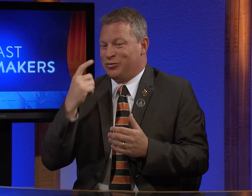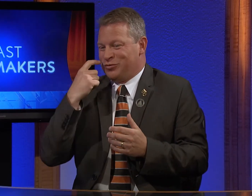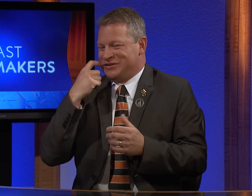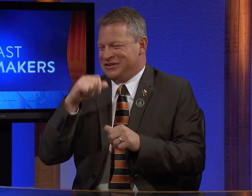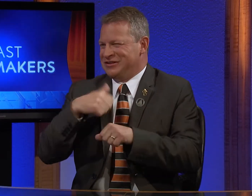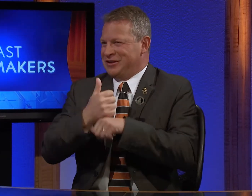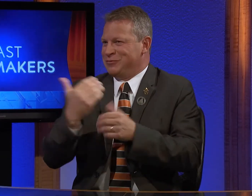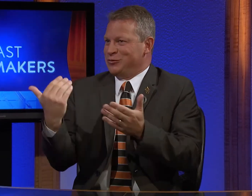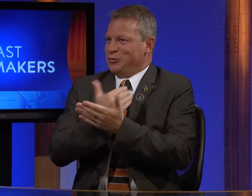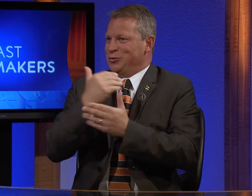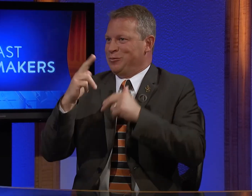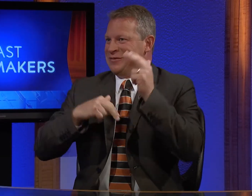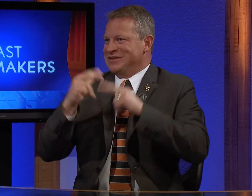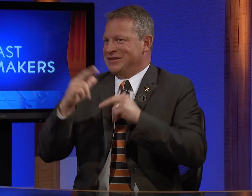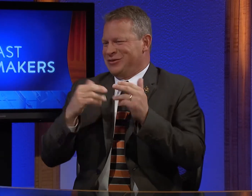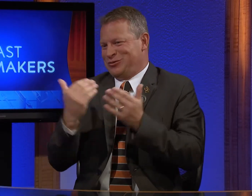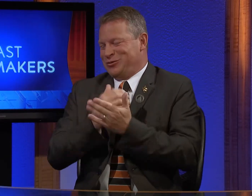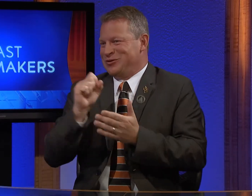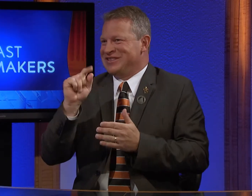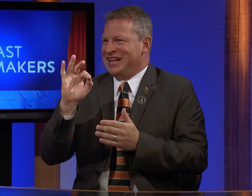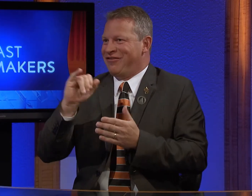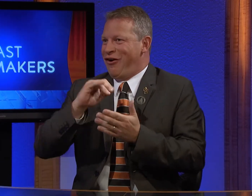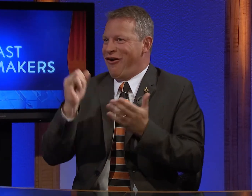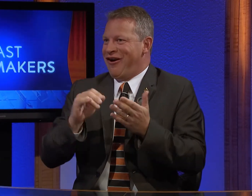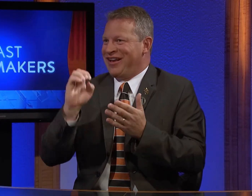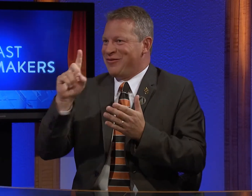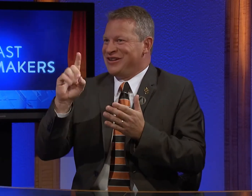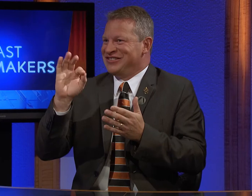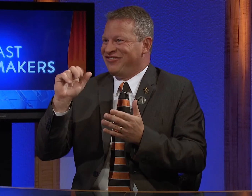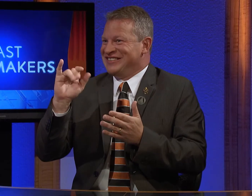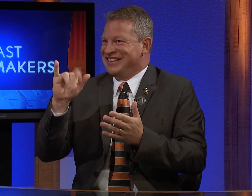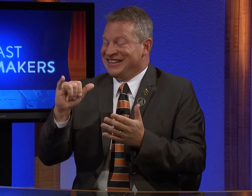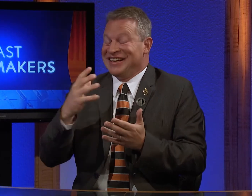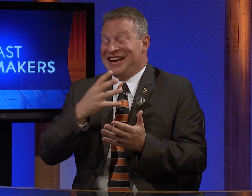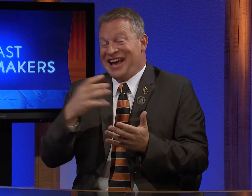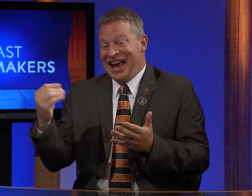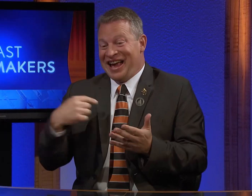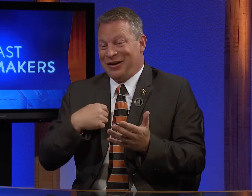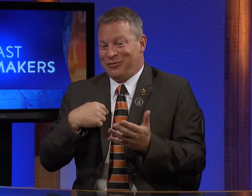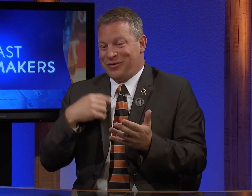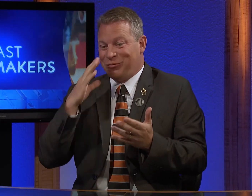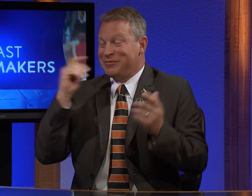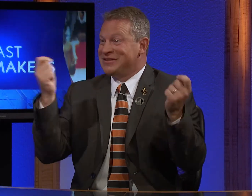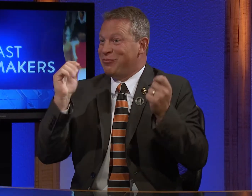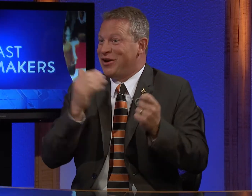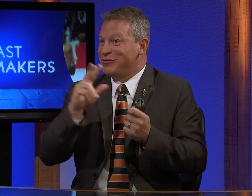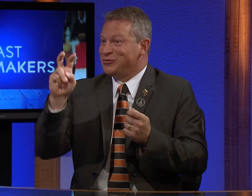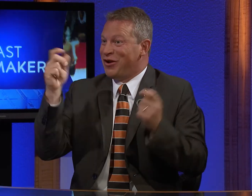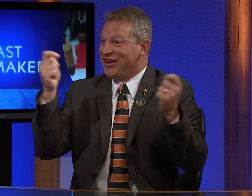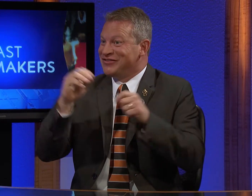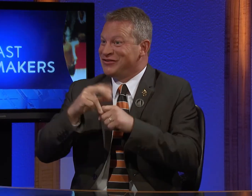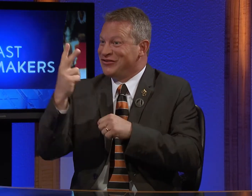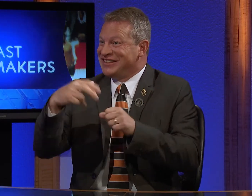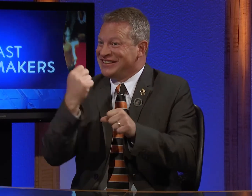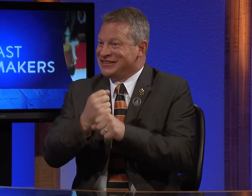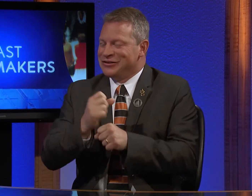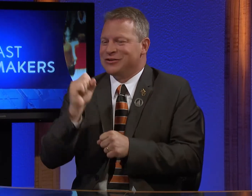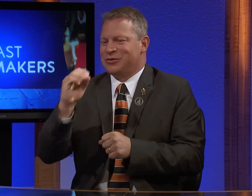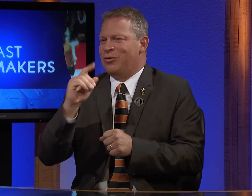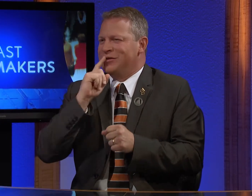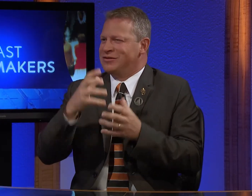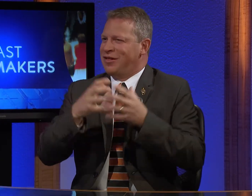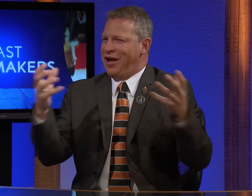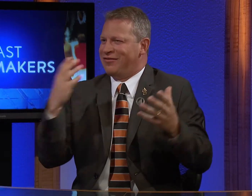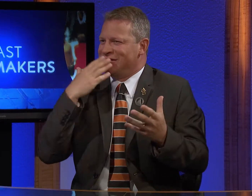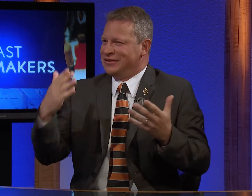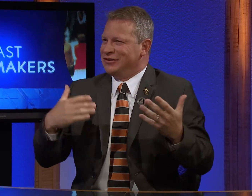doing. We just had established our new building, state-of-the-art education facility and we'll be celebrating our 200th